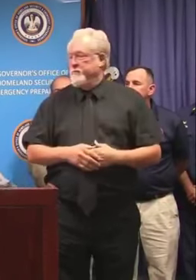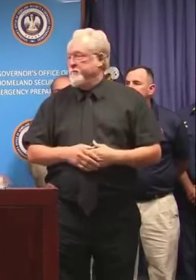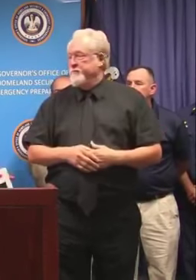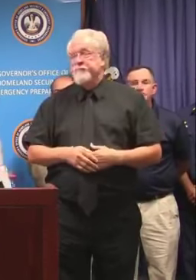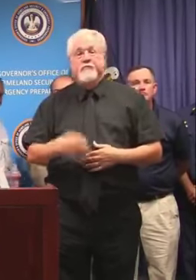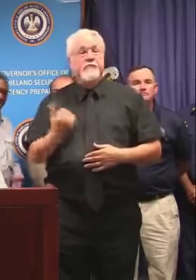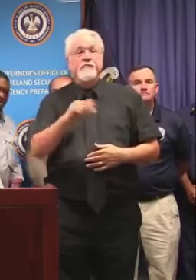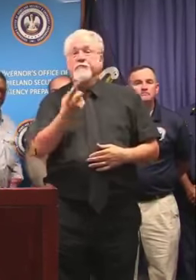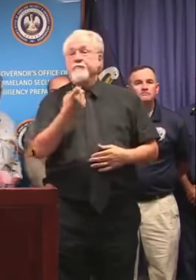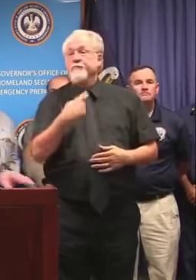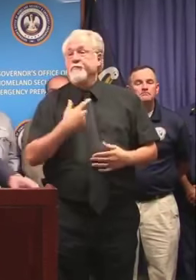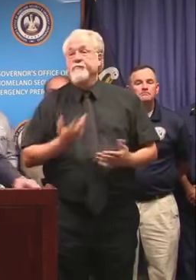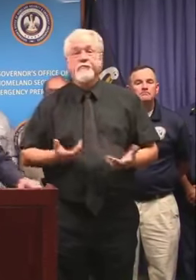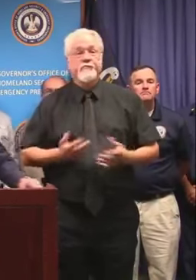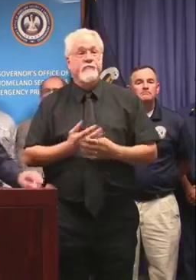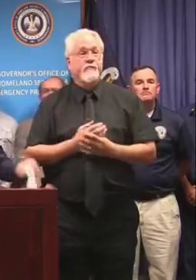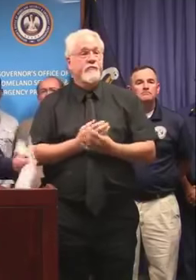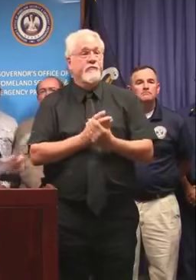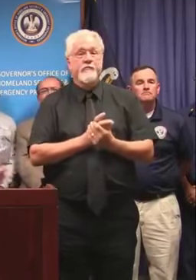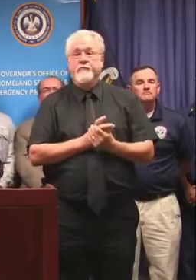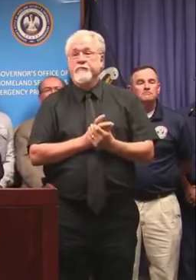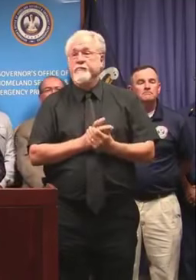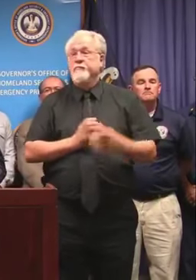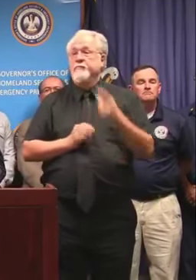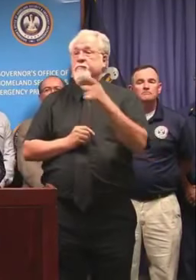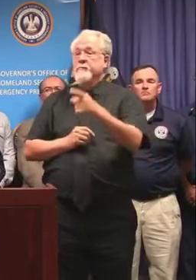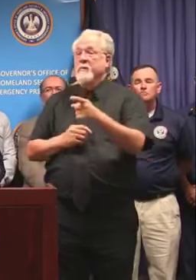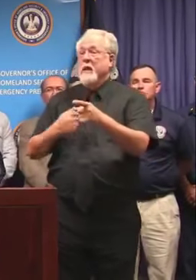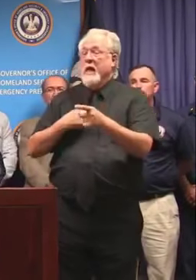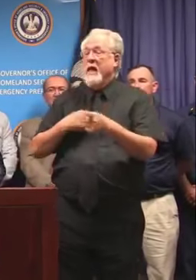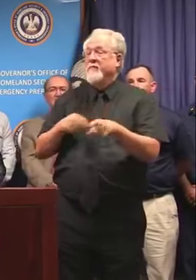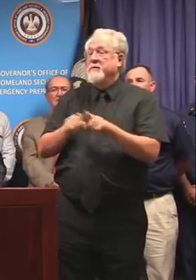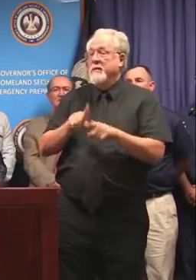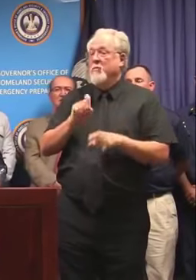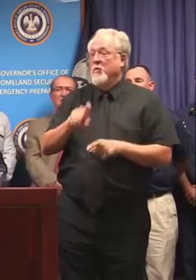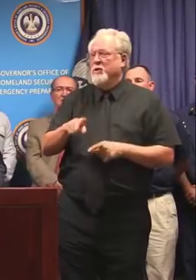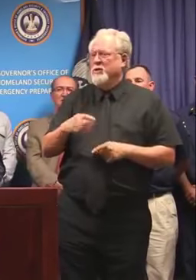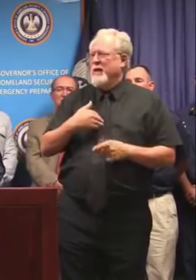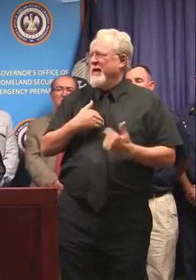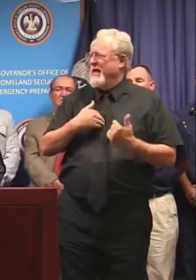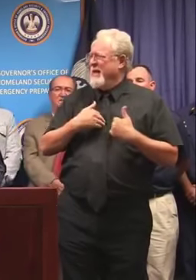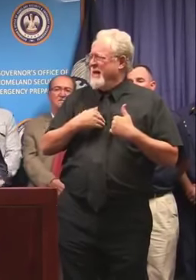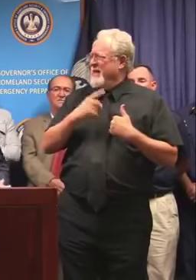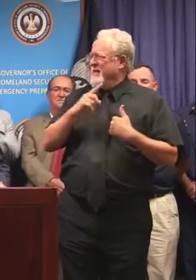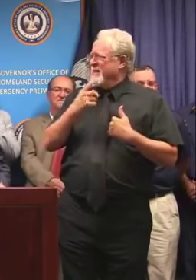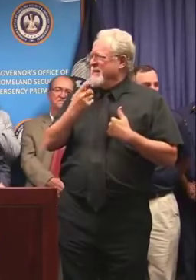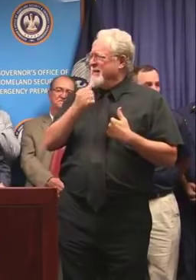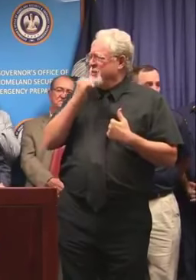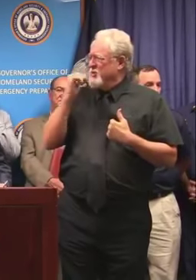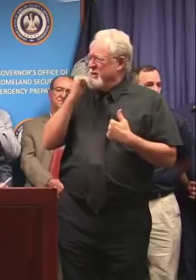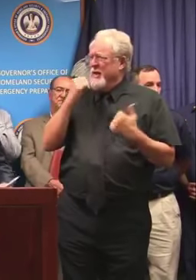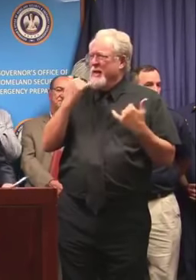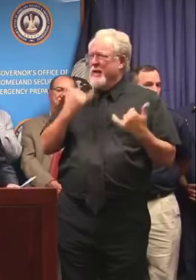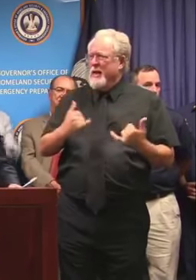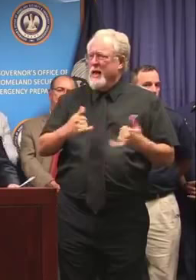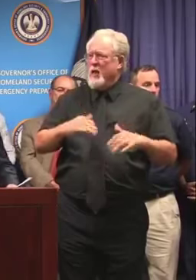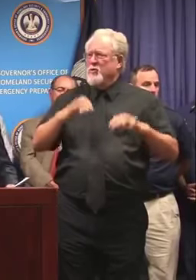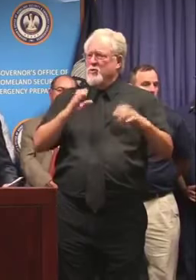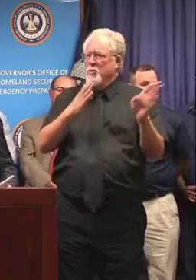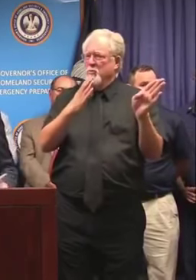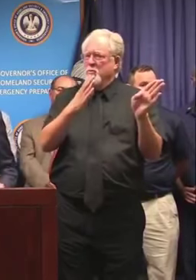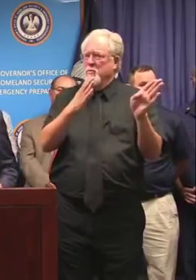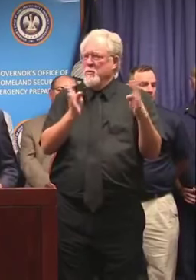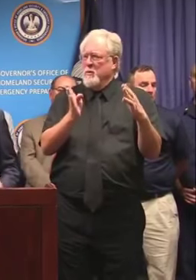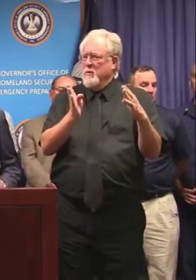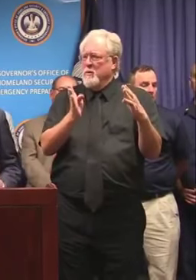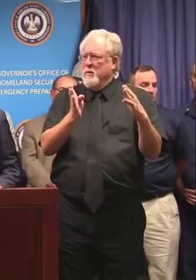Any other questions? Governor, I guess I have the same question that I sort of had yesterday. Now that the storm is shifting,